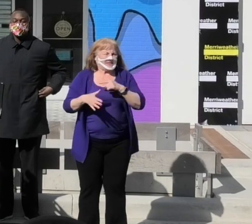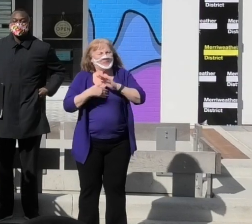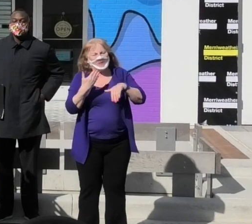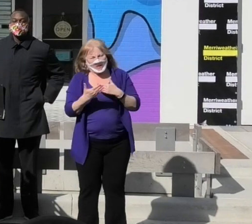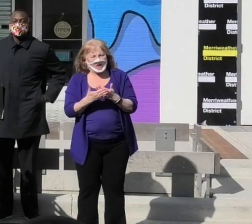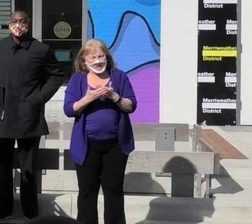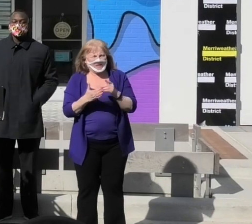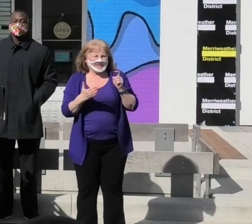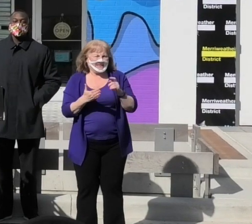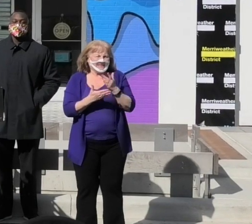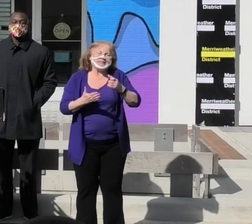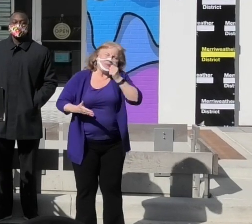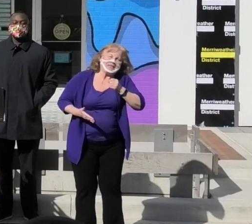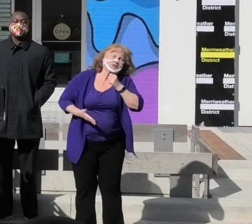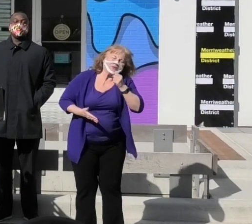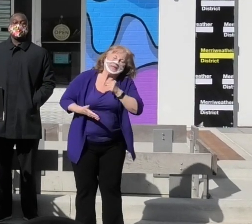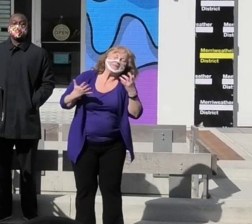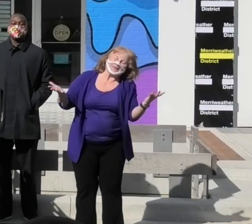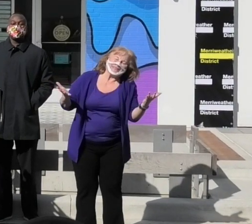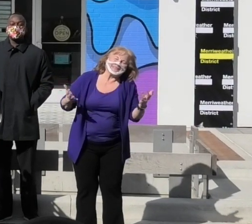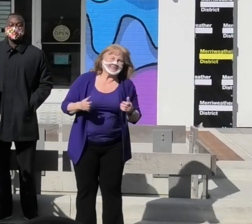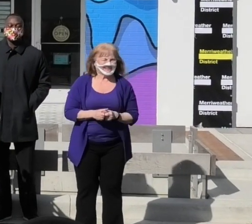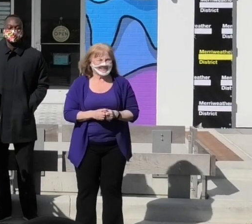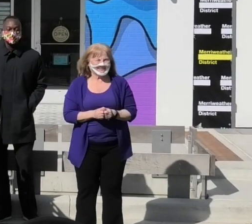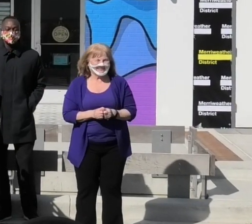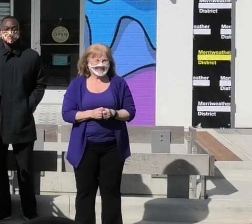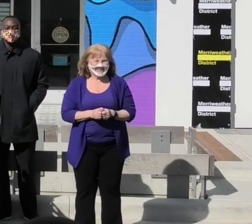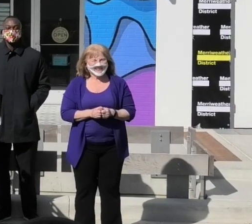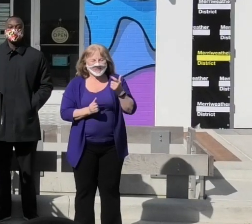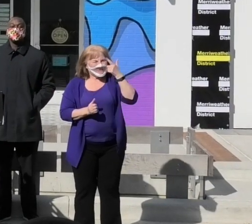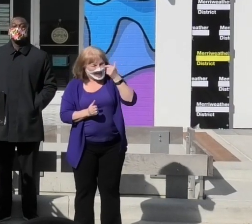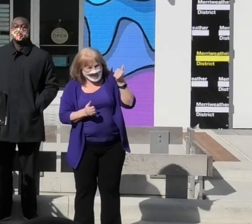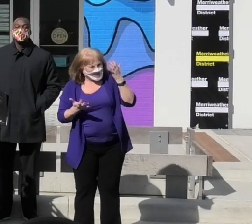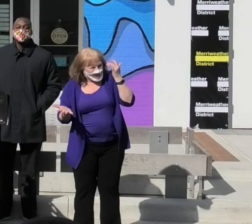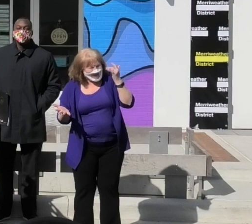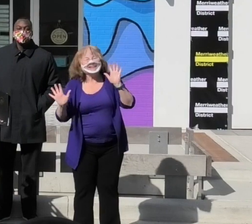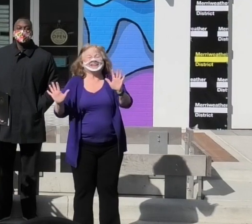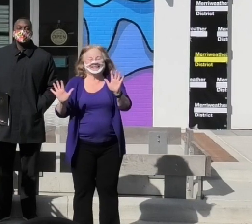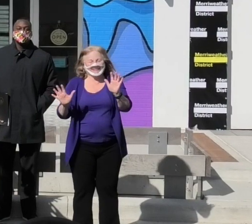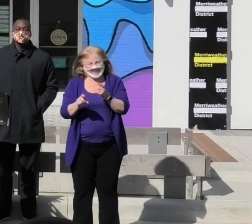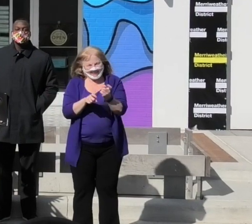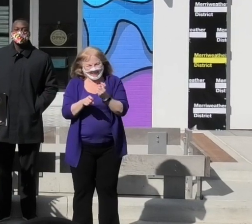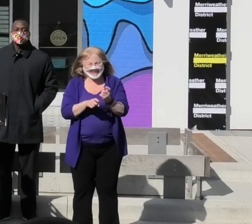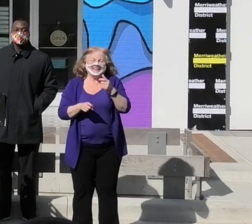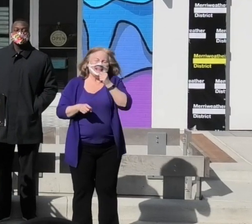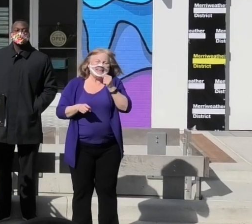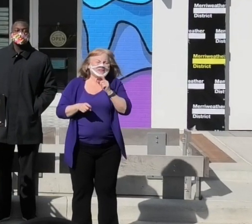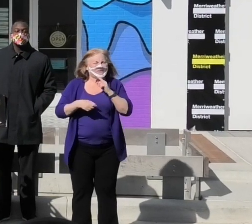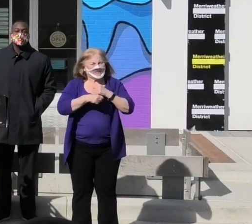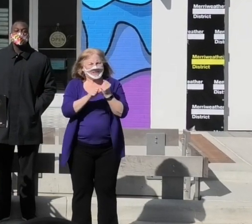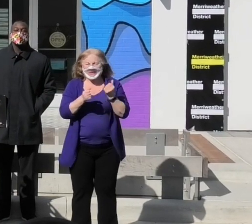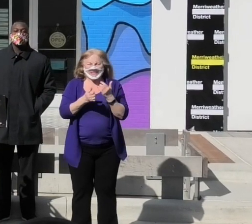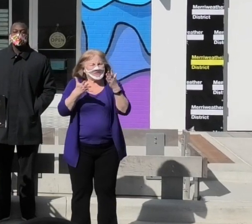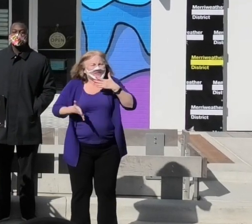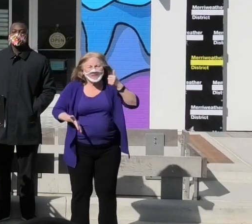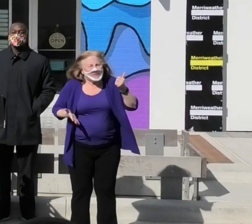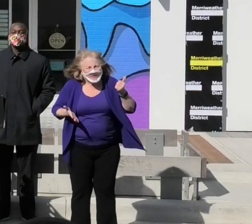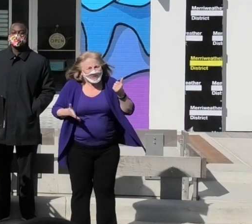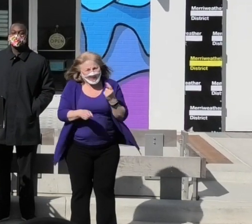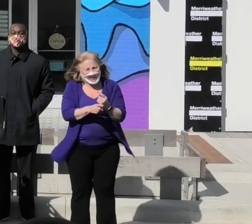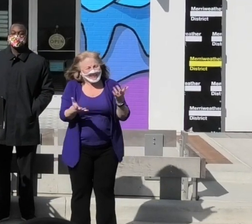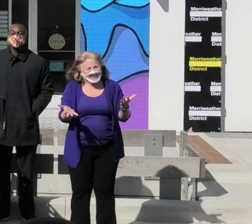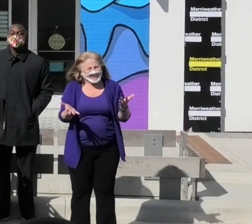all need some ice ice cream because no, because ice cream really does make everything better actually.